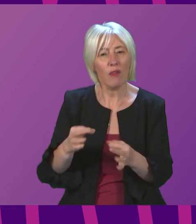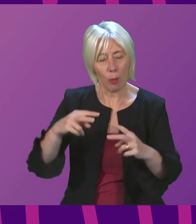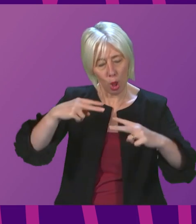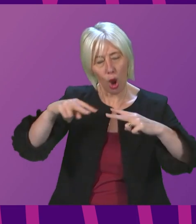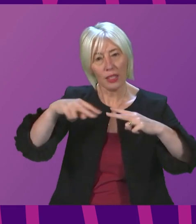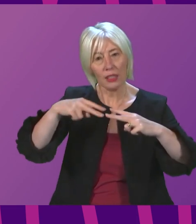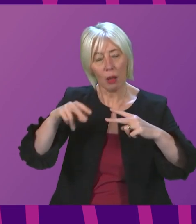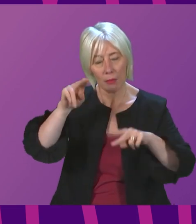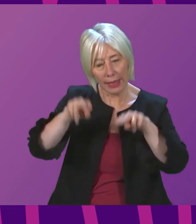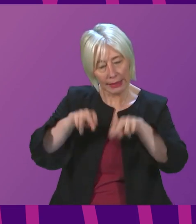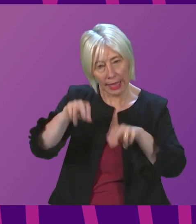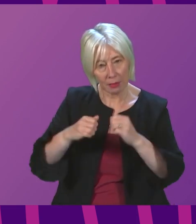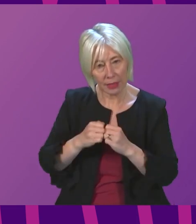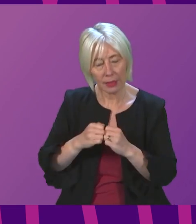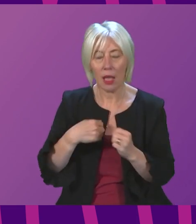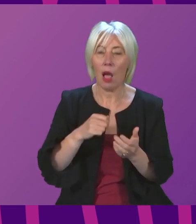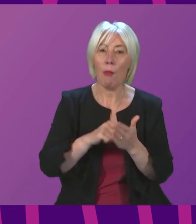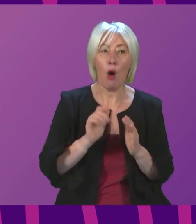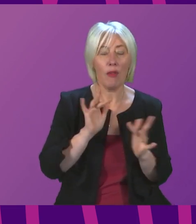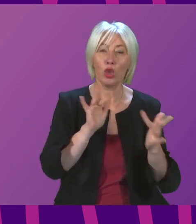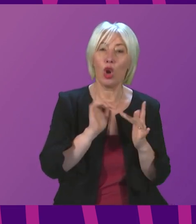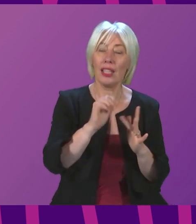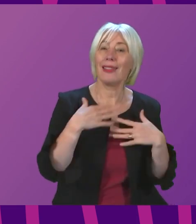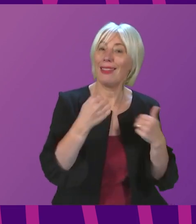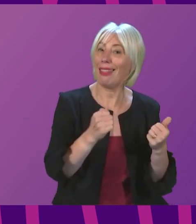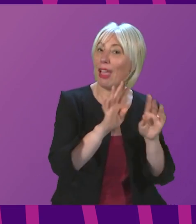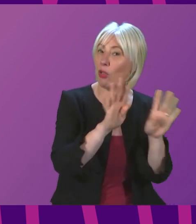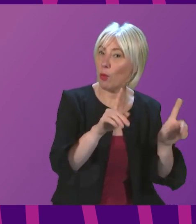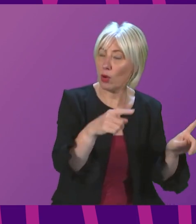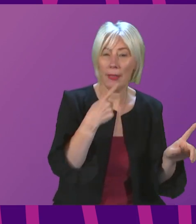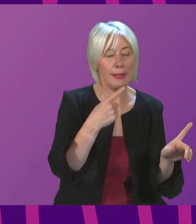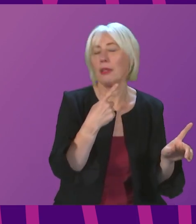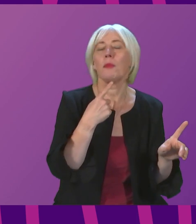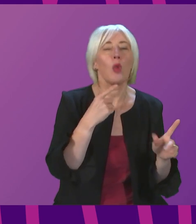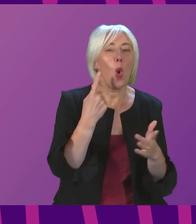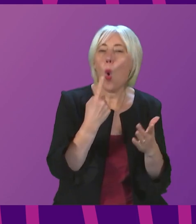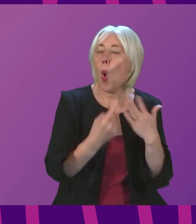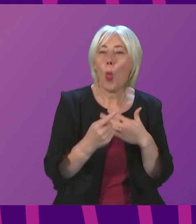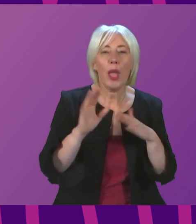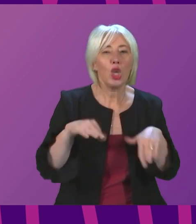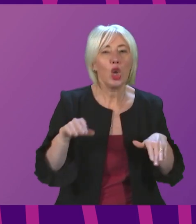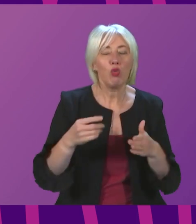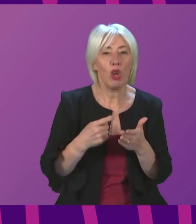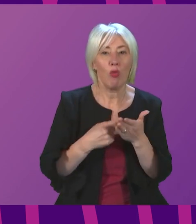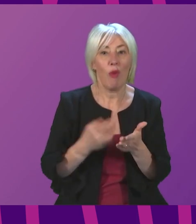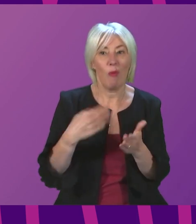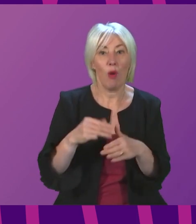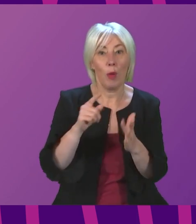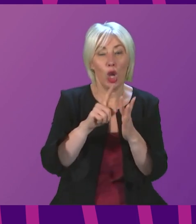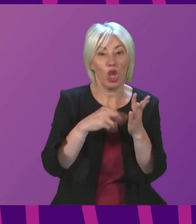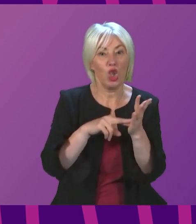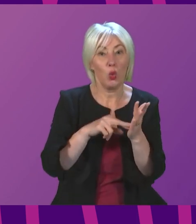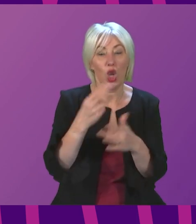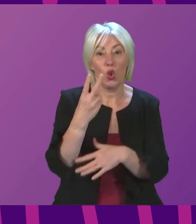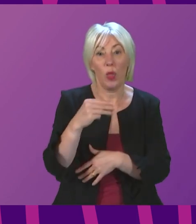When my office contacted the local health board about this, we were told that they are currently only appointing children referred in June 2019 for